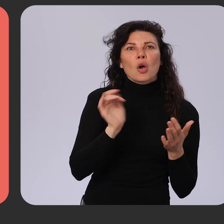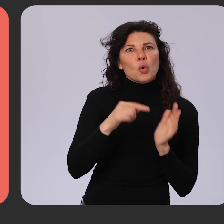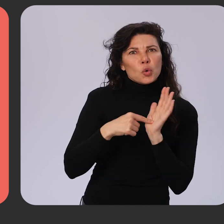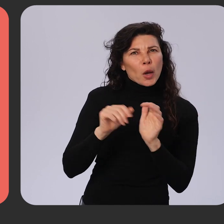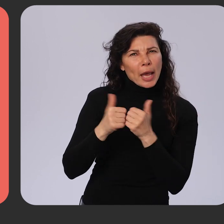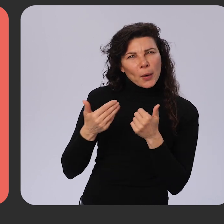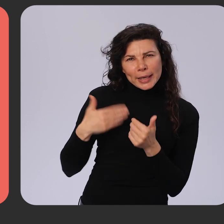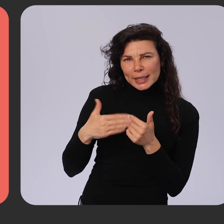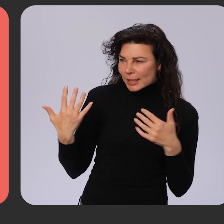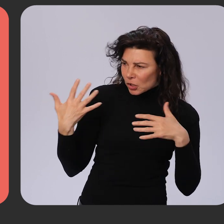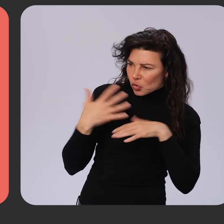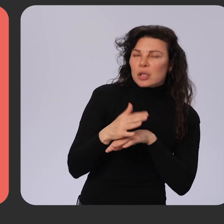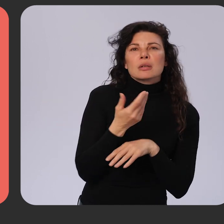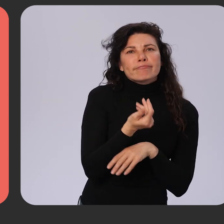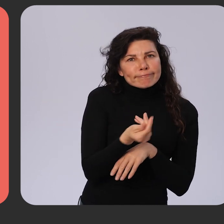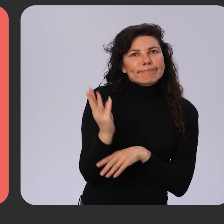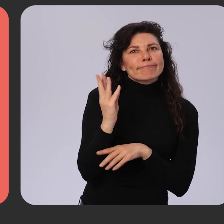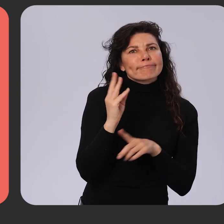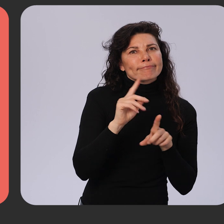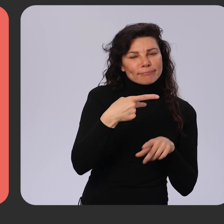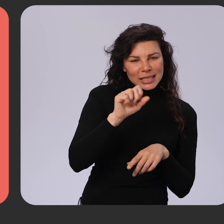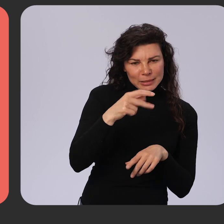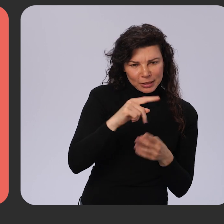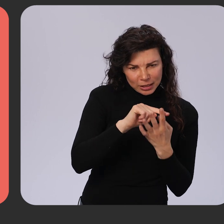multiple PSPs with a single surface.